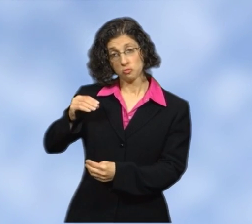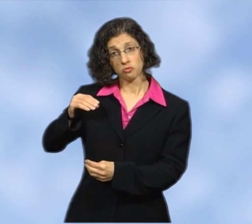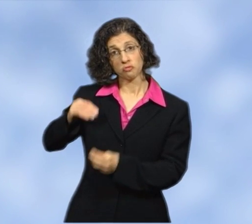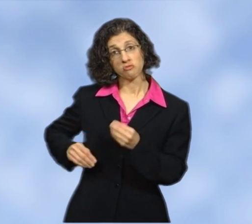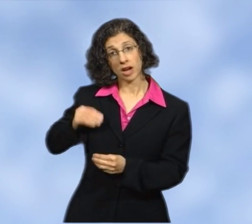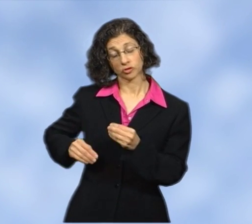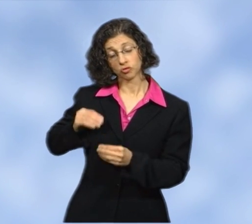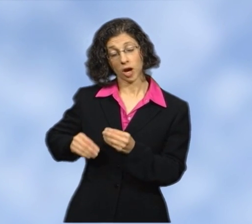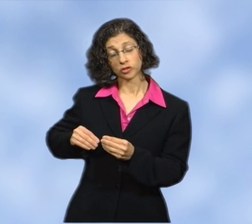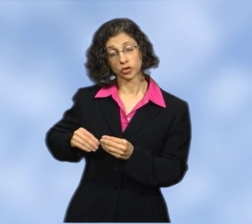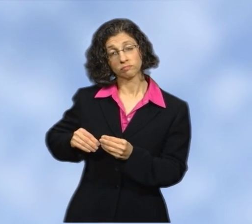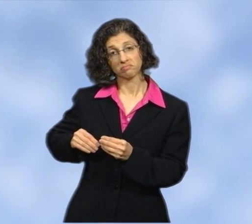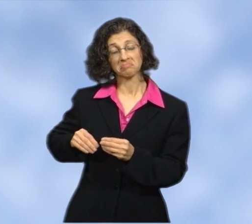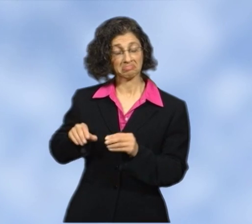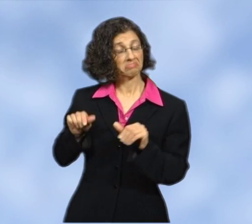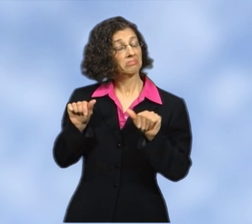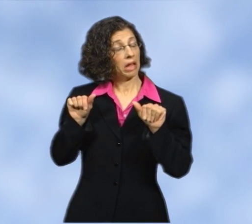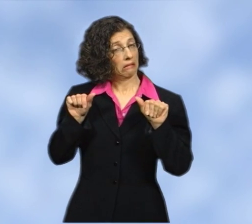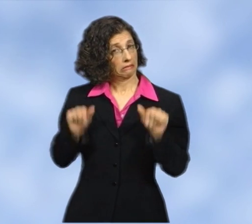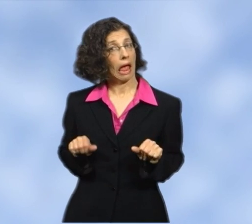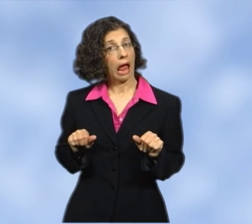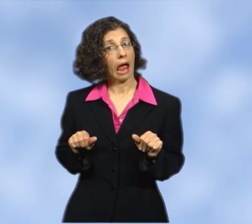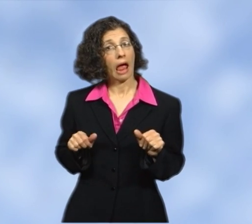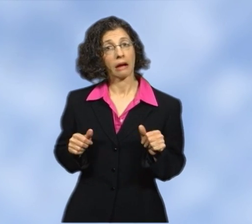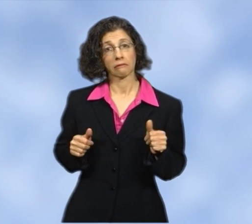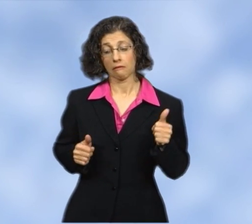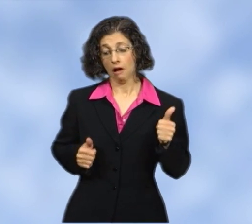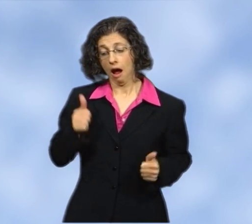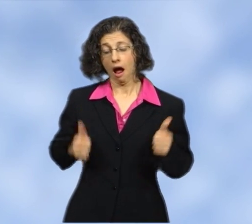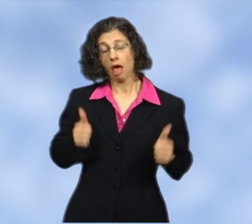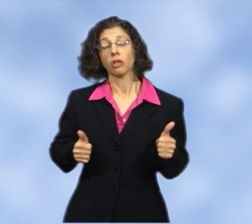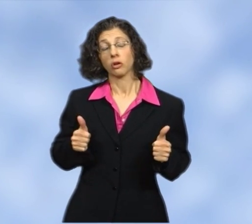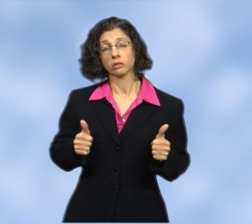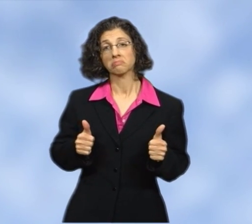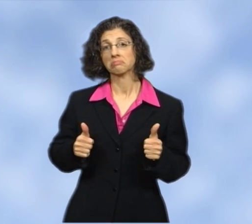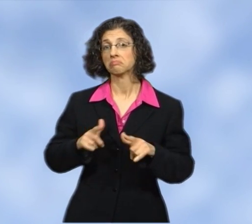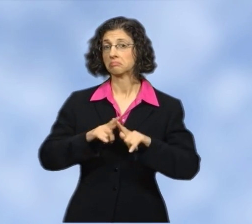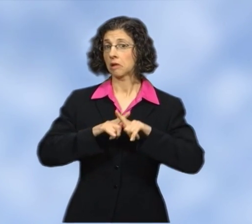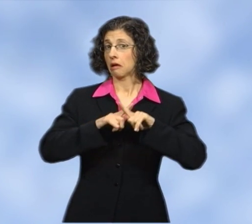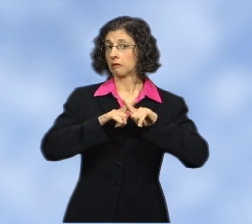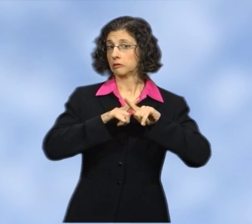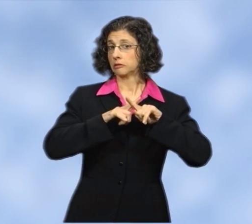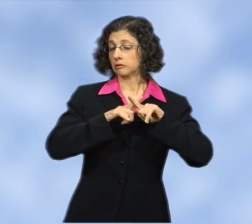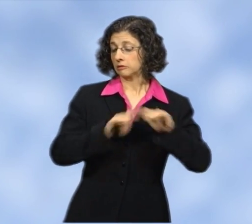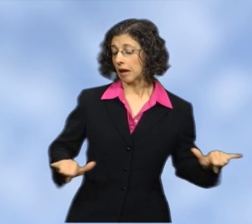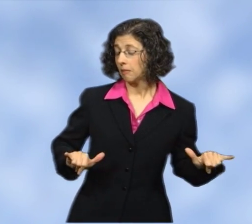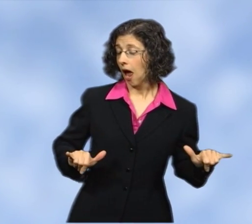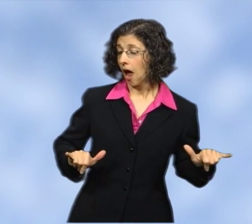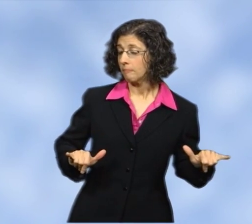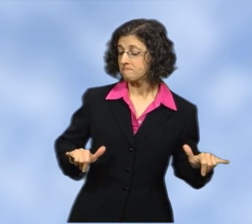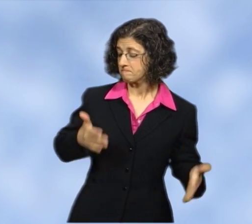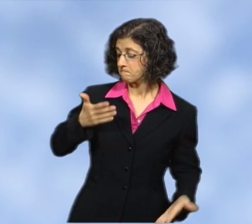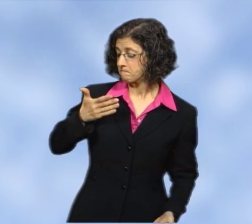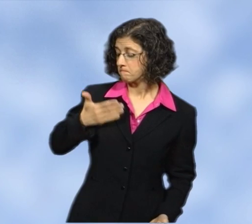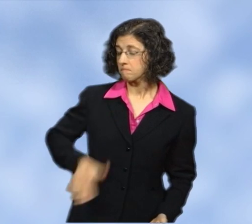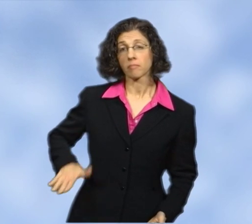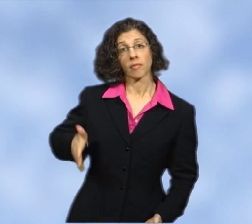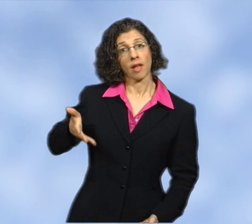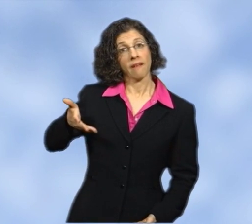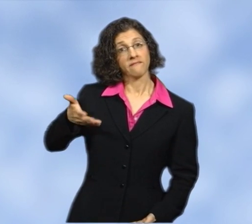Reconstructive surgery can be done either immediately after the mastectomy